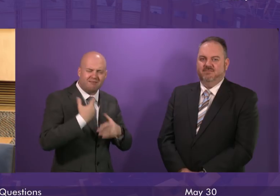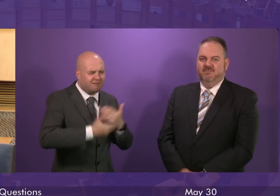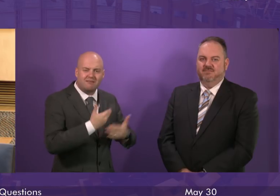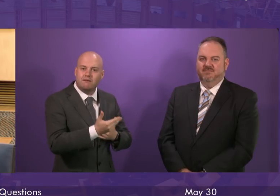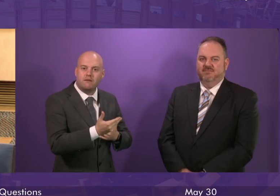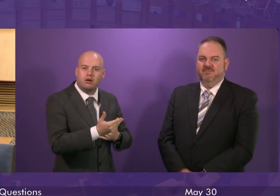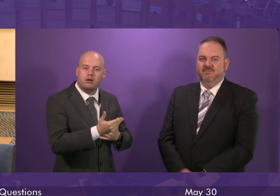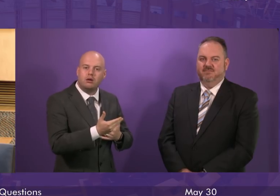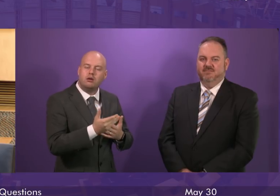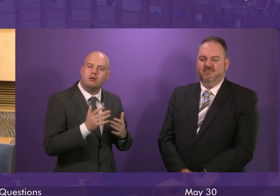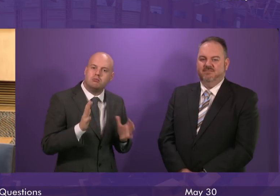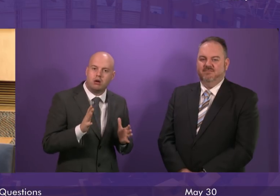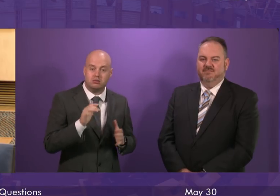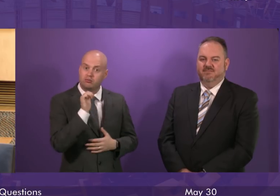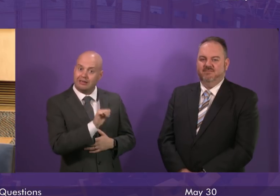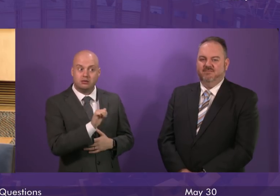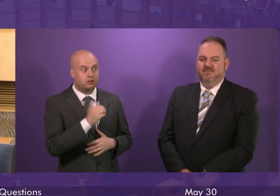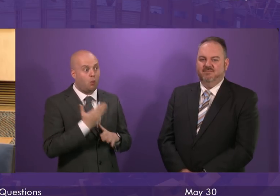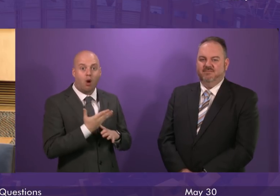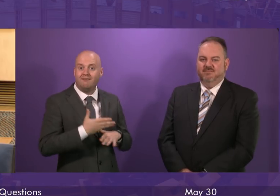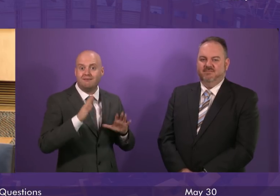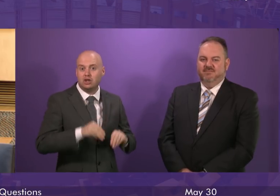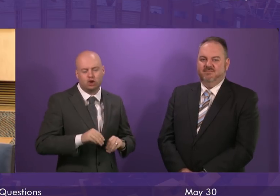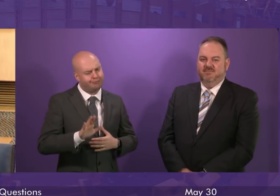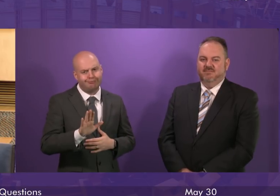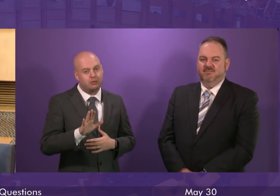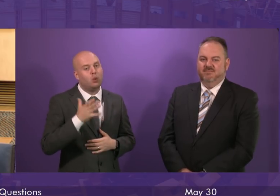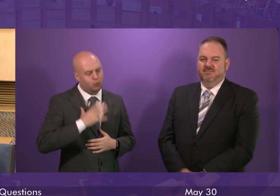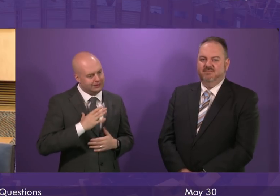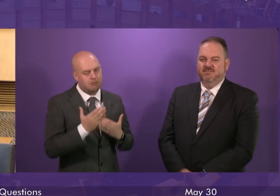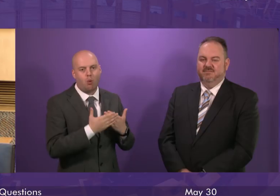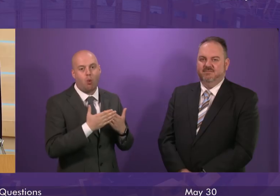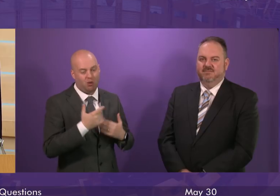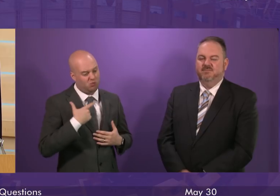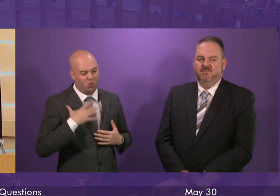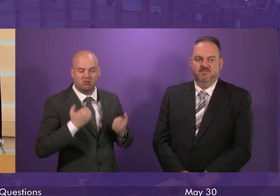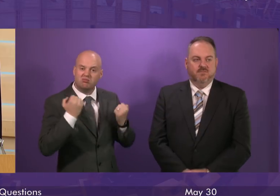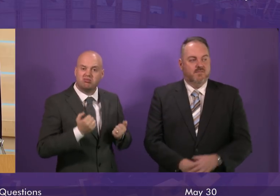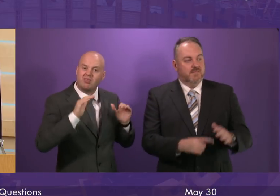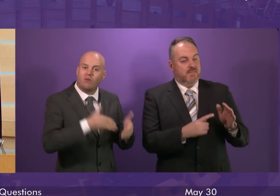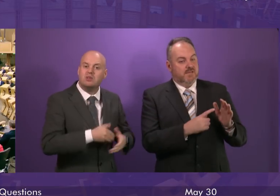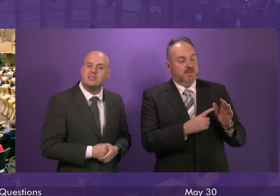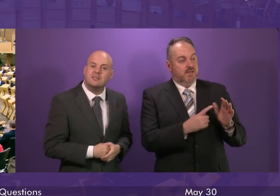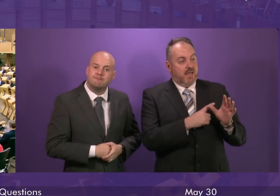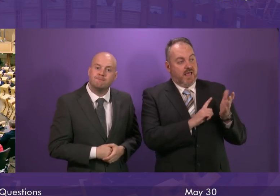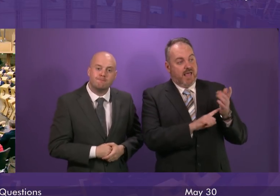points out there is still work to be done and progress to be made and we are determined to get on and make it. Alec Rowley.